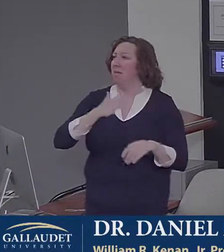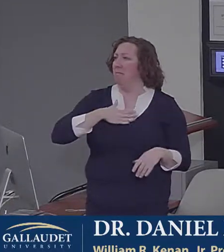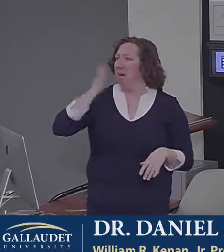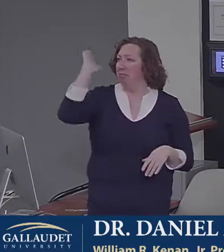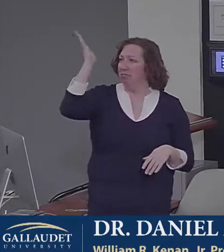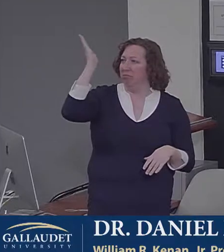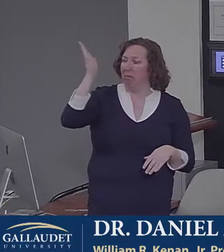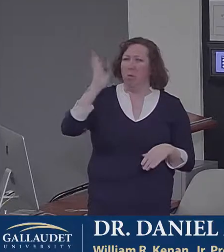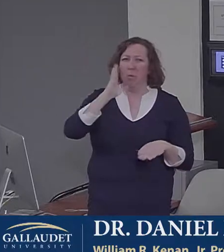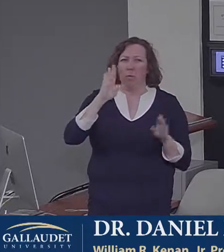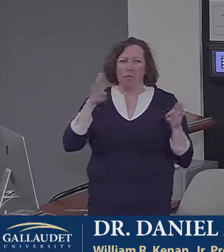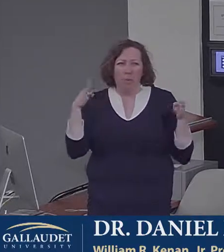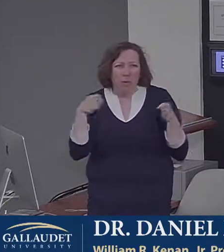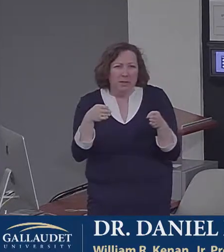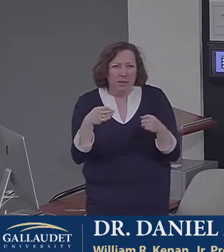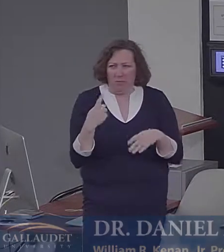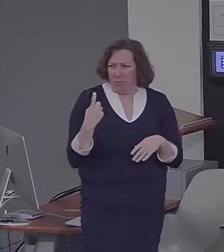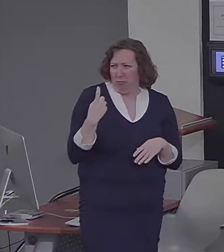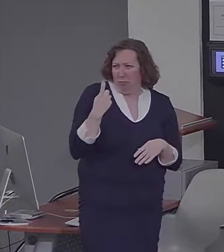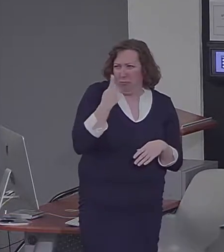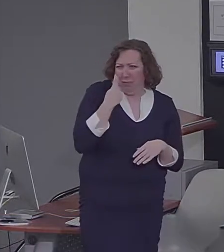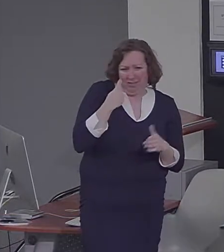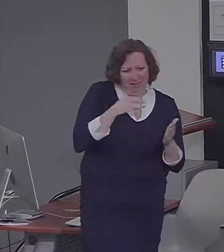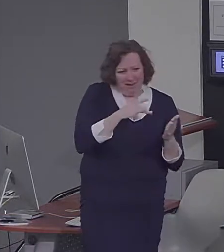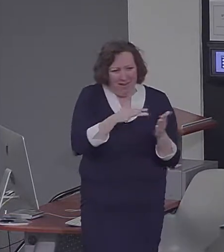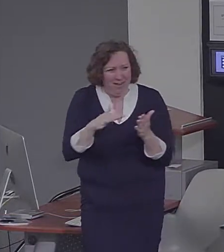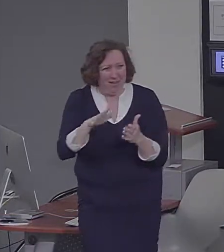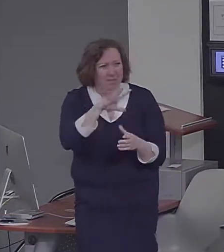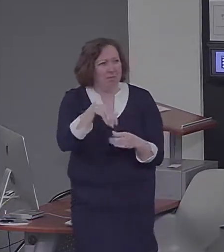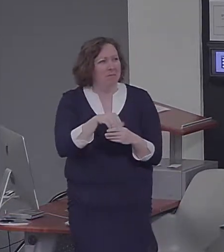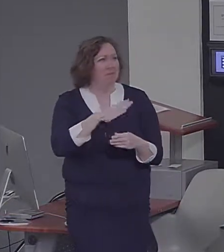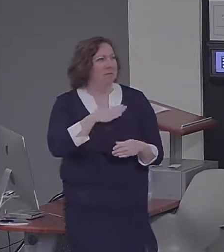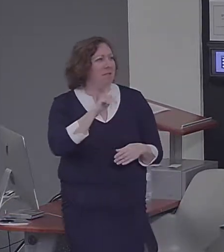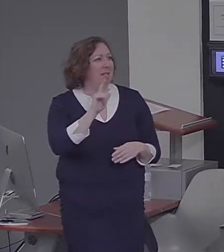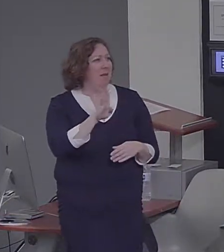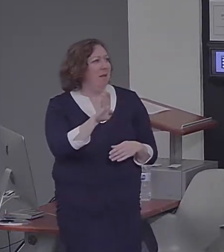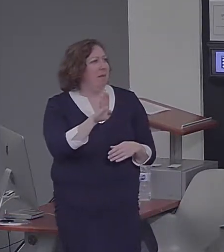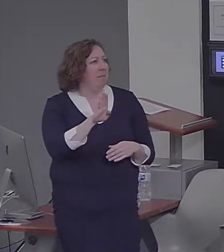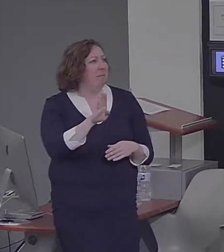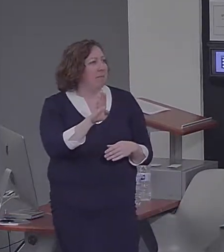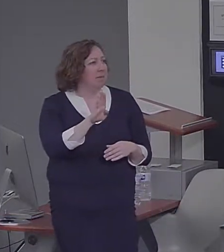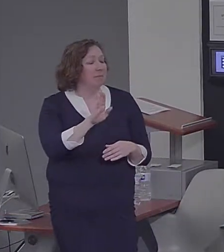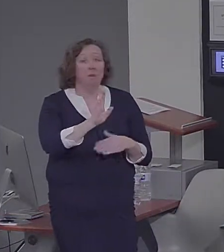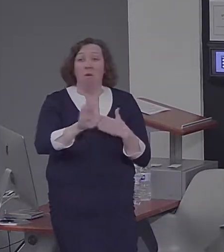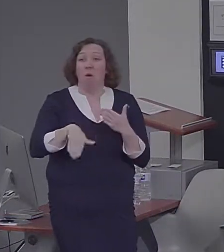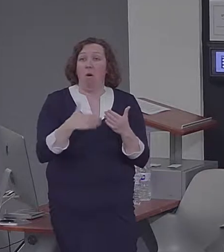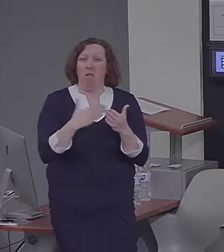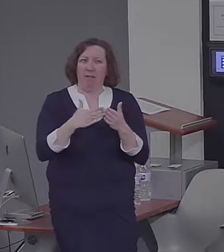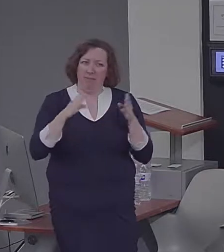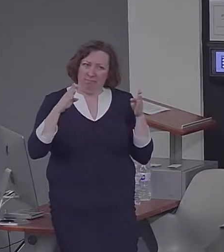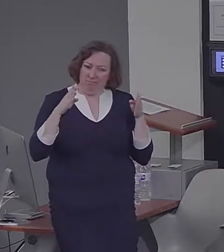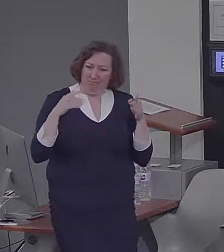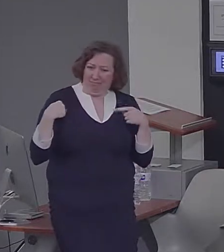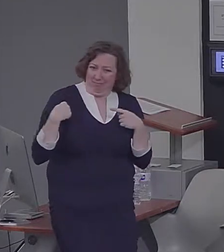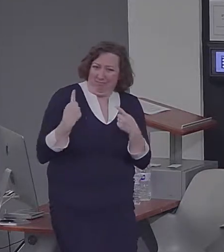recent work in my lab, really all of it, I think, dating to the past 10 years and most of it just the past few years.